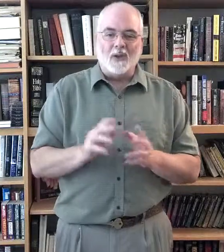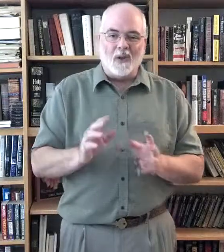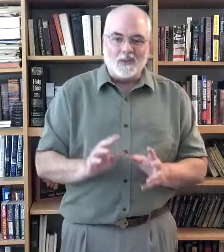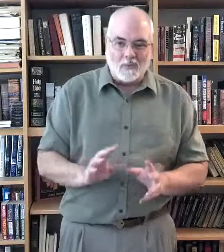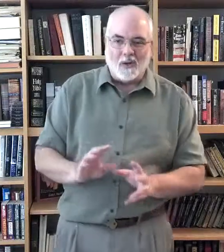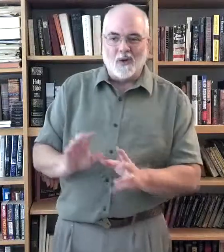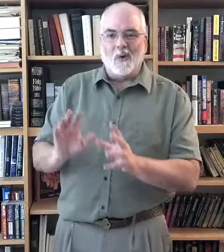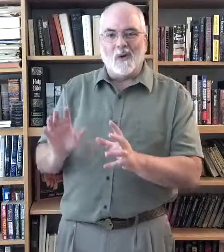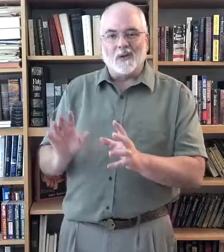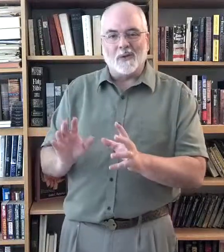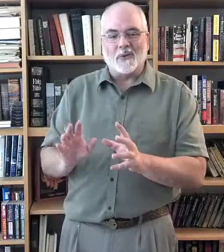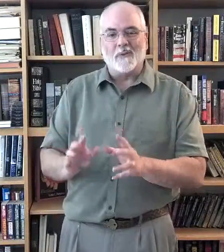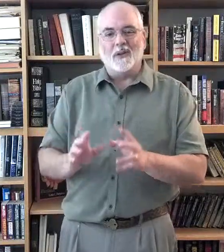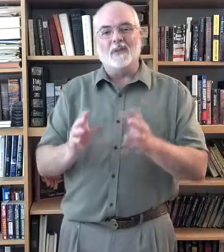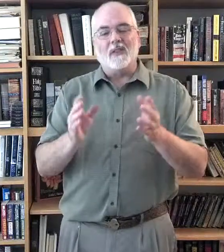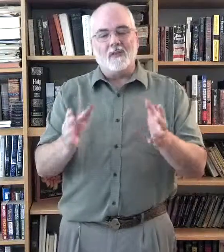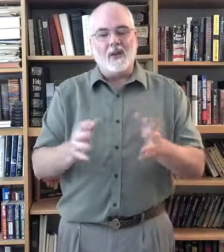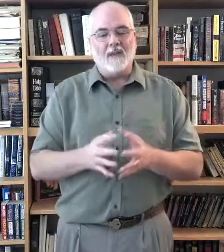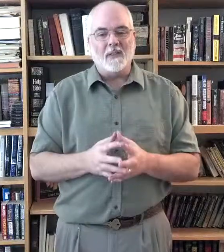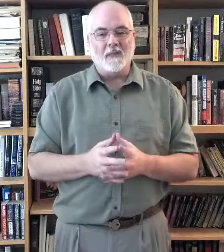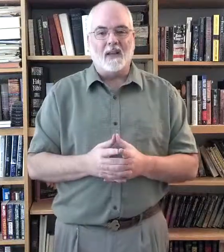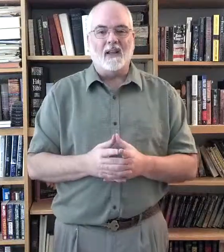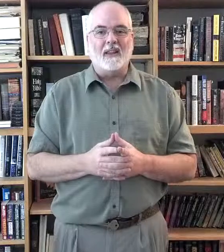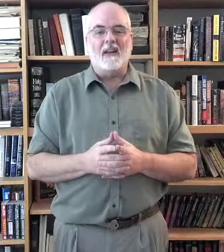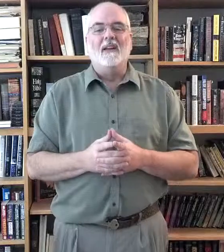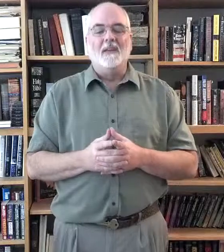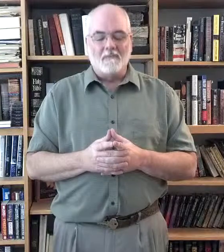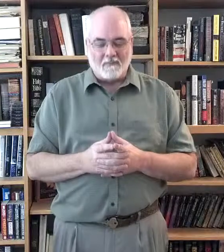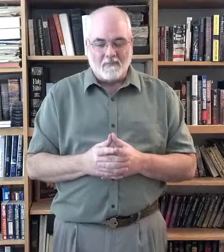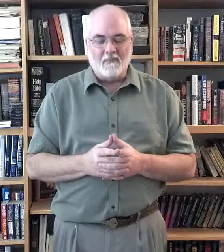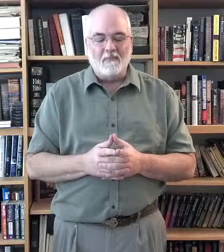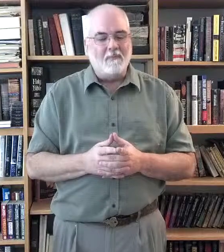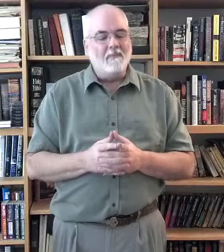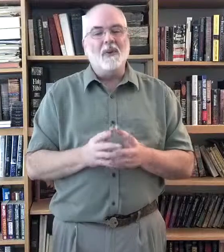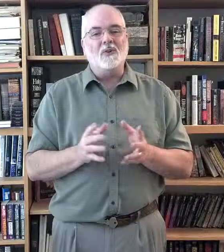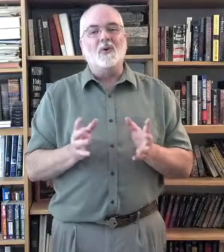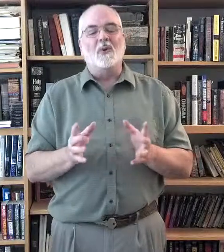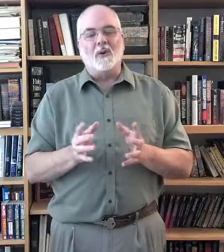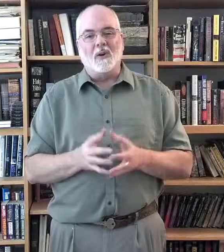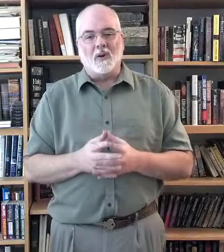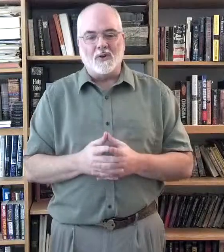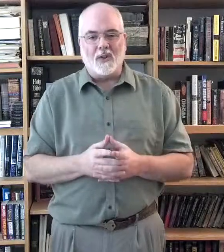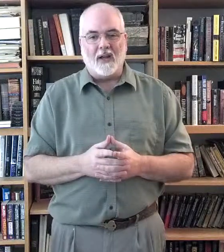Psalms. I'm going to go on to the scripture. If you have somebody like that, be sure to encourage that.